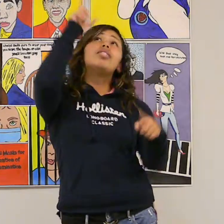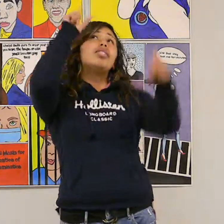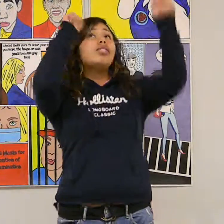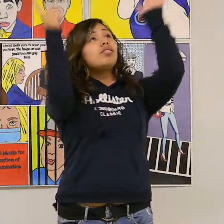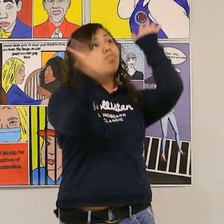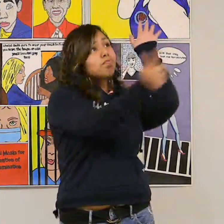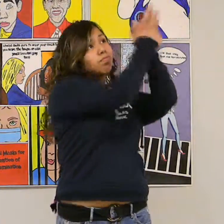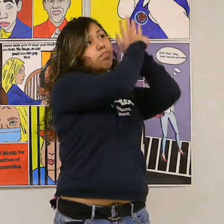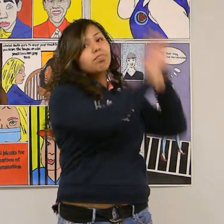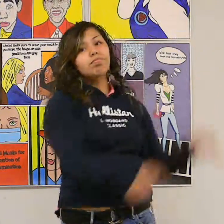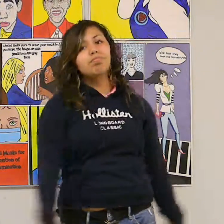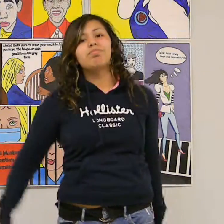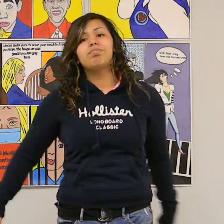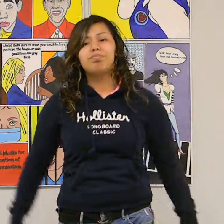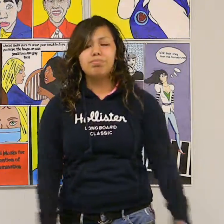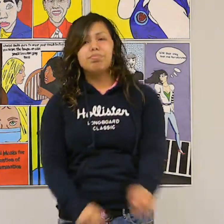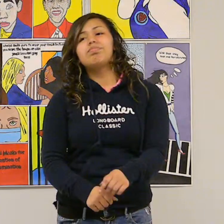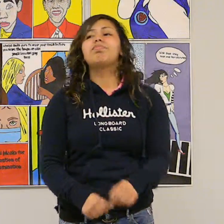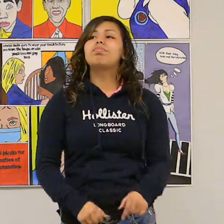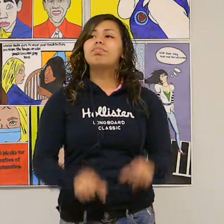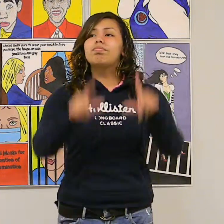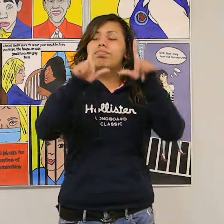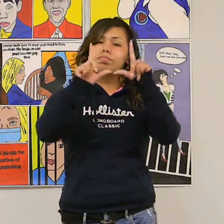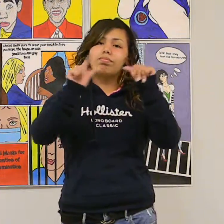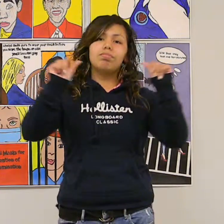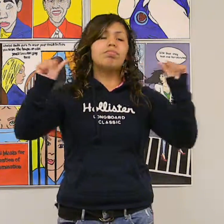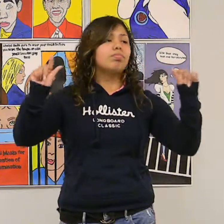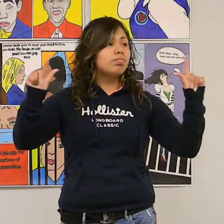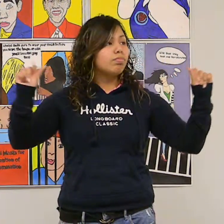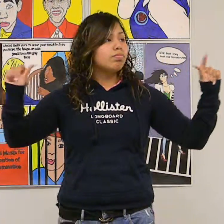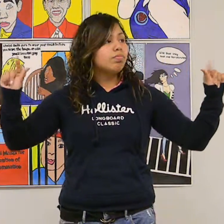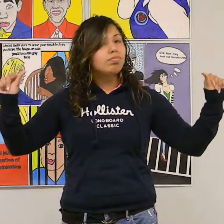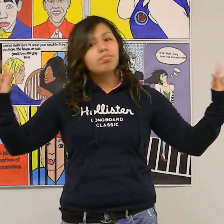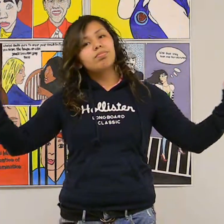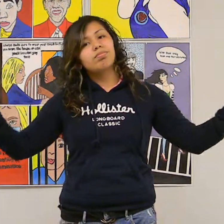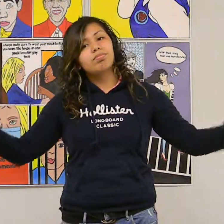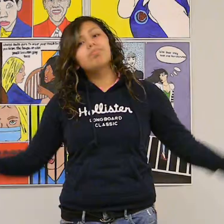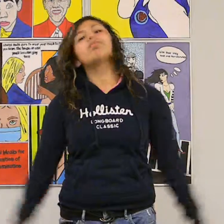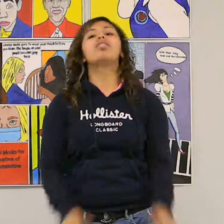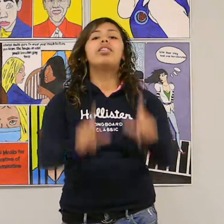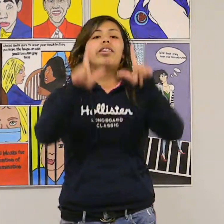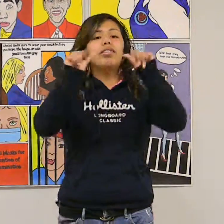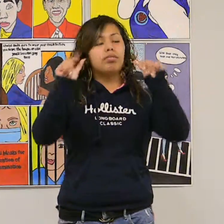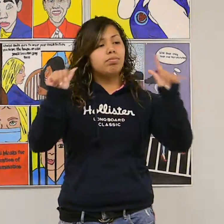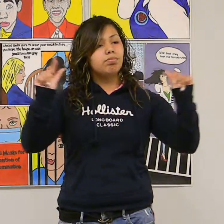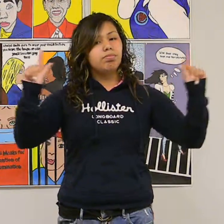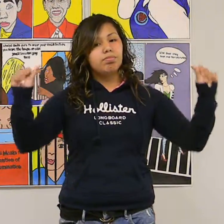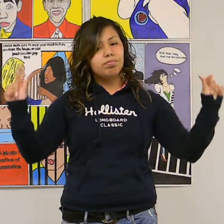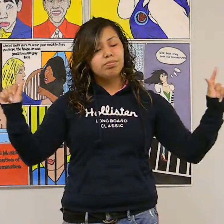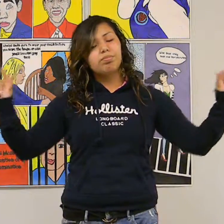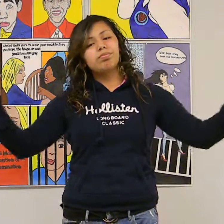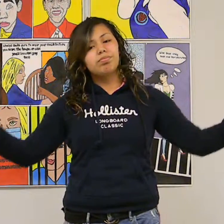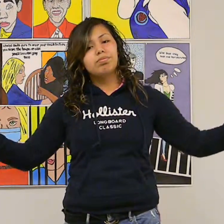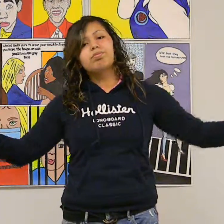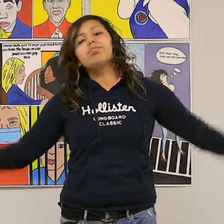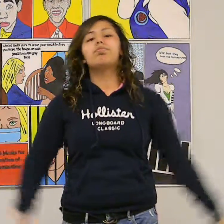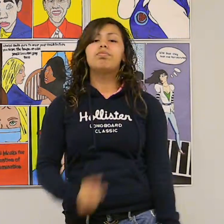stars Won't let you touch the sky Na-na-na-na-na-na-na-na-na-na Na-na-na-na-na-na-na-na-na-na-na-na-na